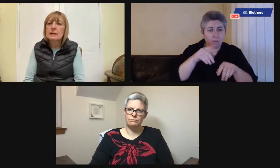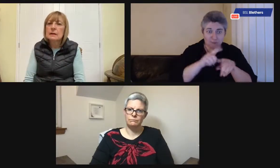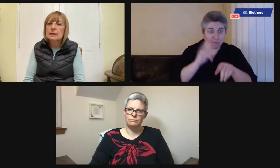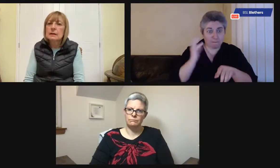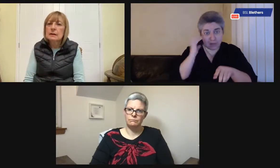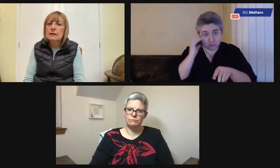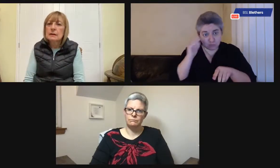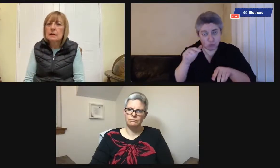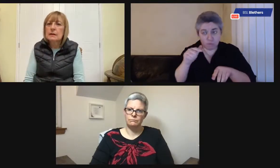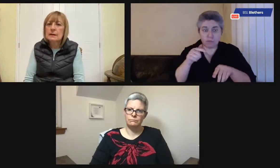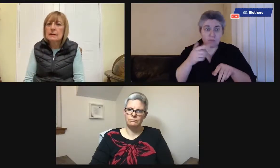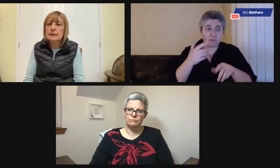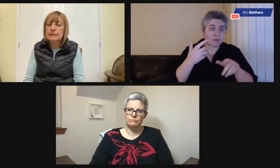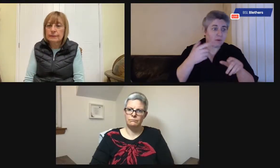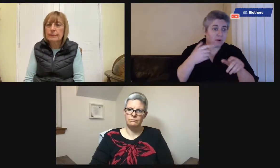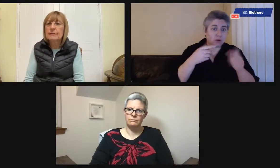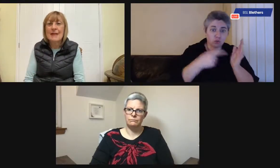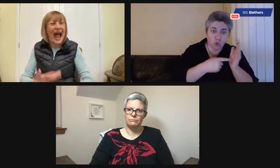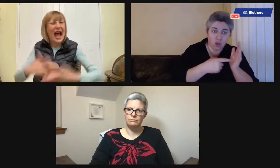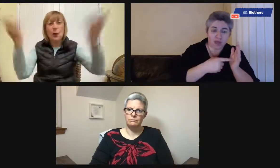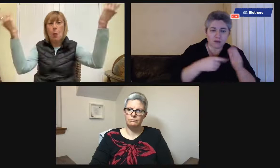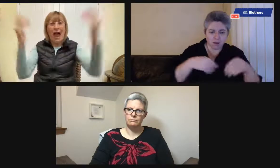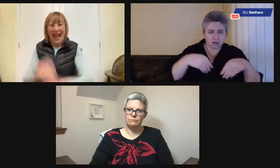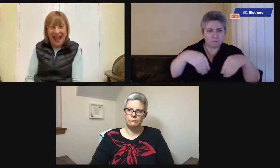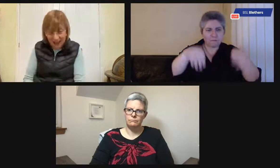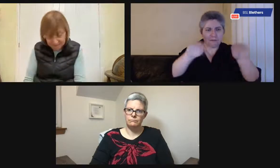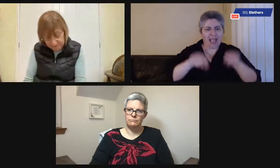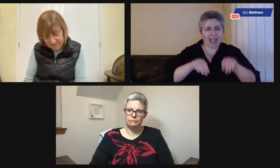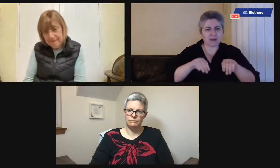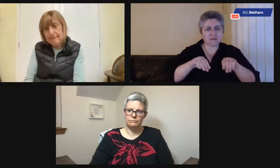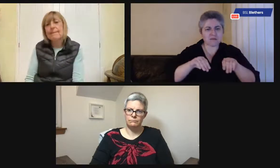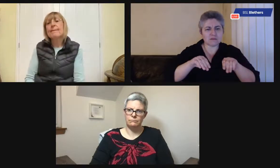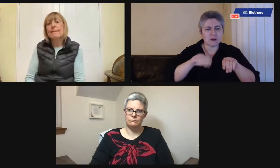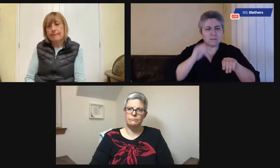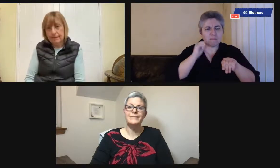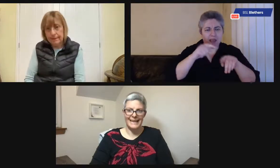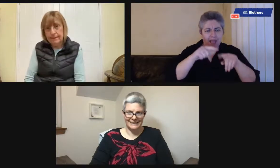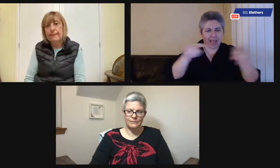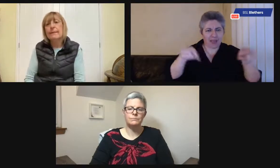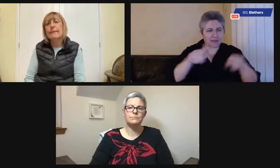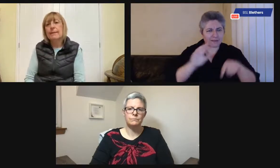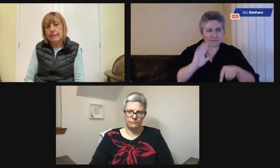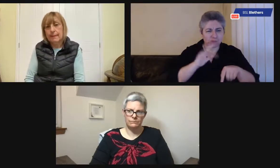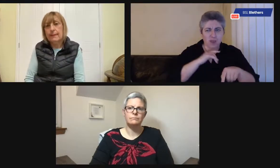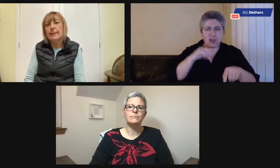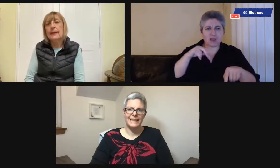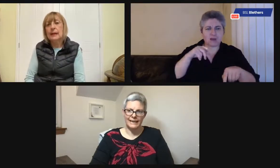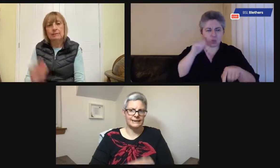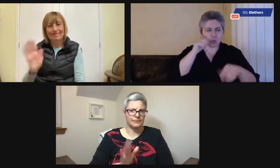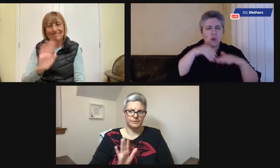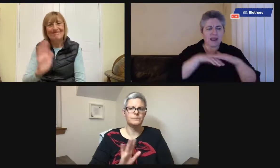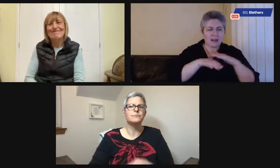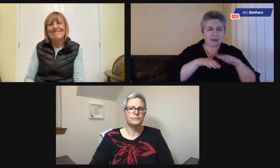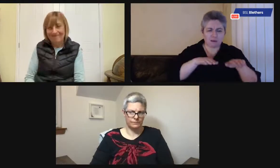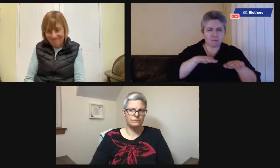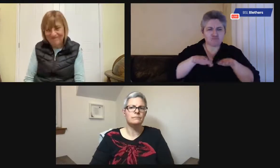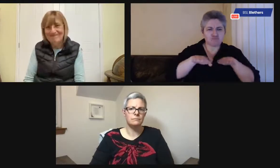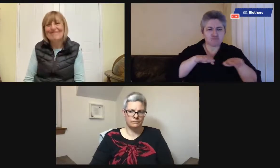maybe that's for another time. So when you're talking about the home and the bedroom and the toilet, whatever,